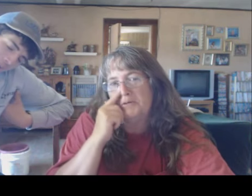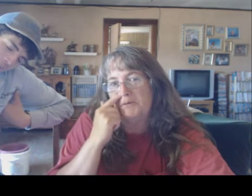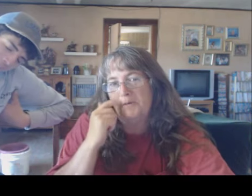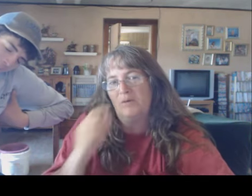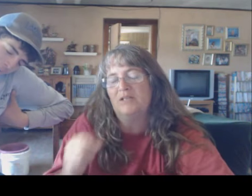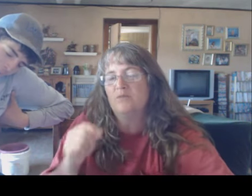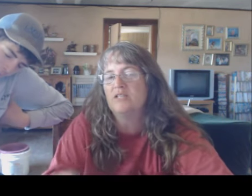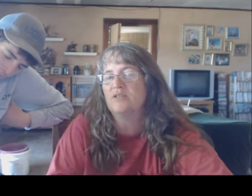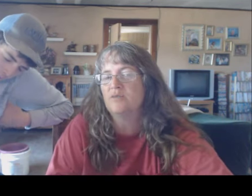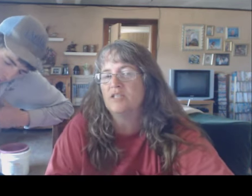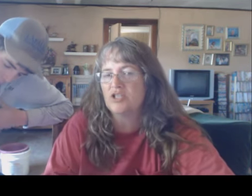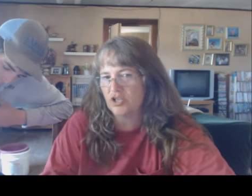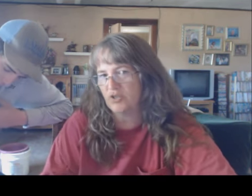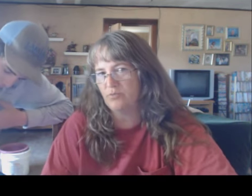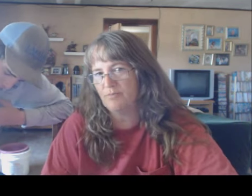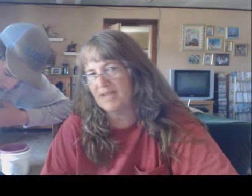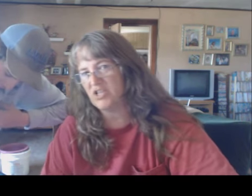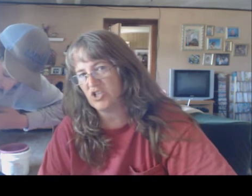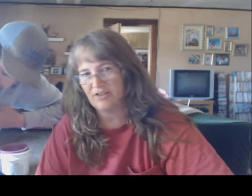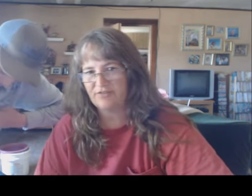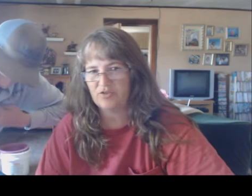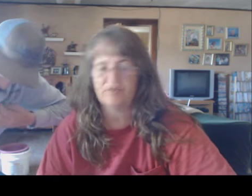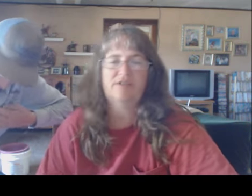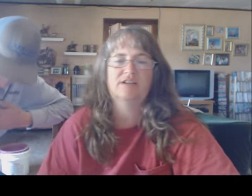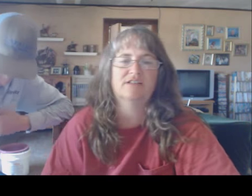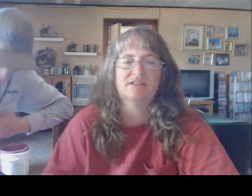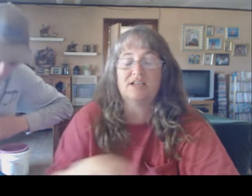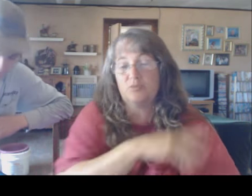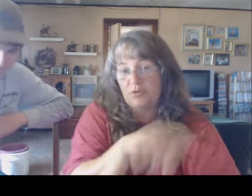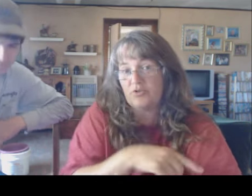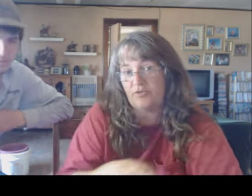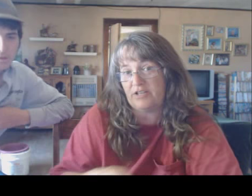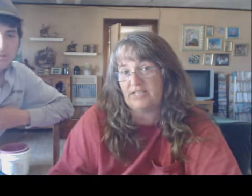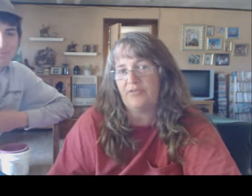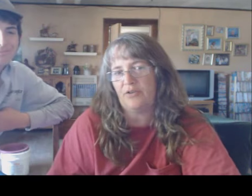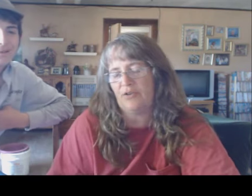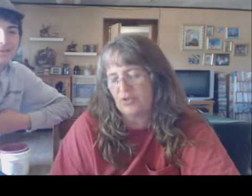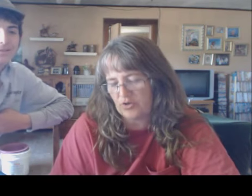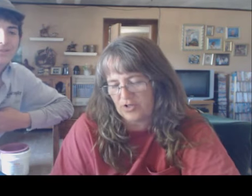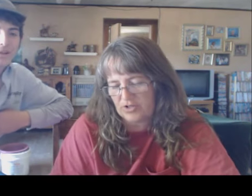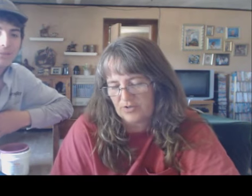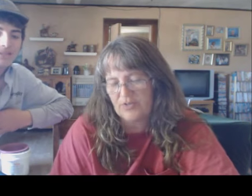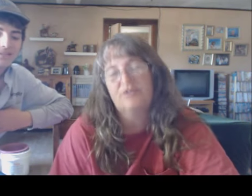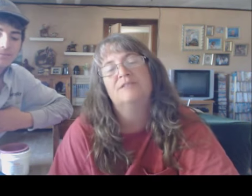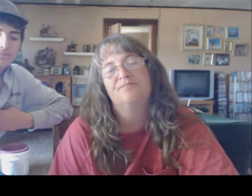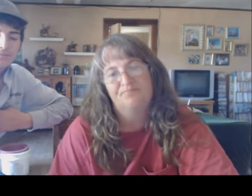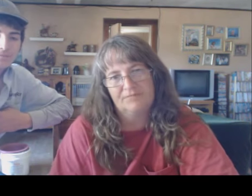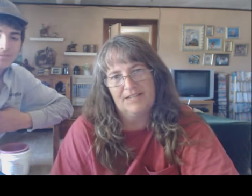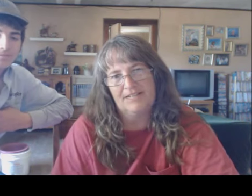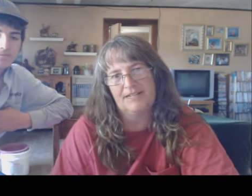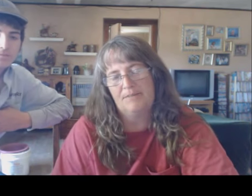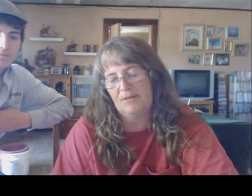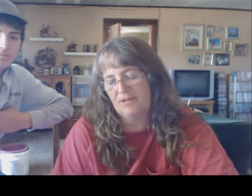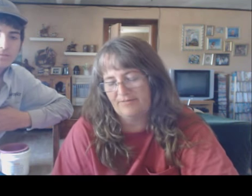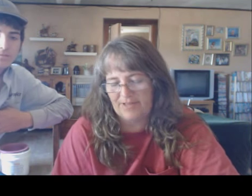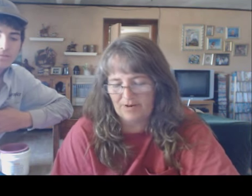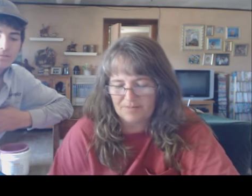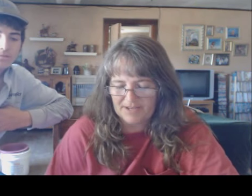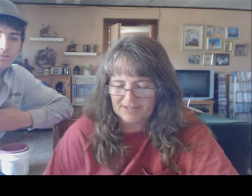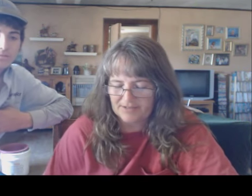do? What do we do with the two makeshift tree rings? Because I actually put tree rings out there. You them flower beds. I did. I made them into flower beds.